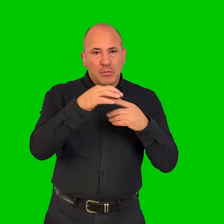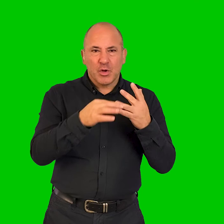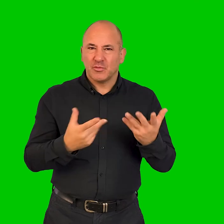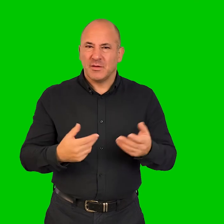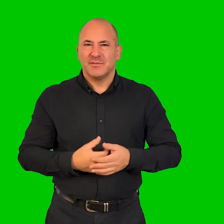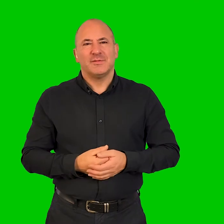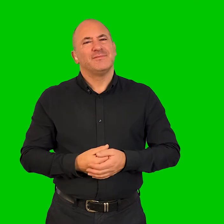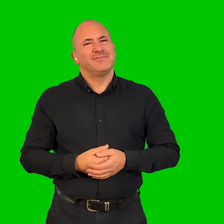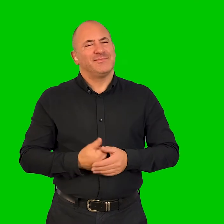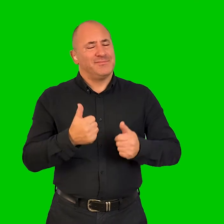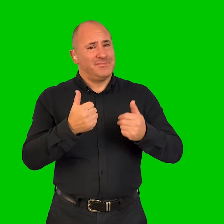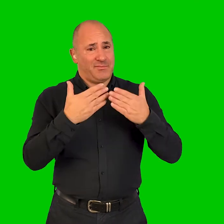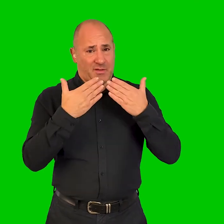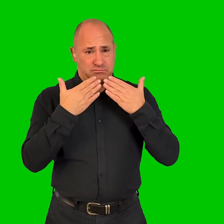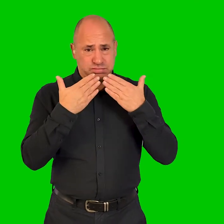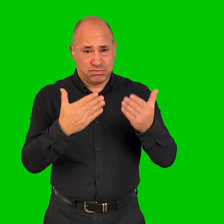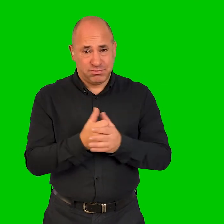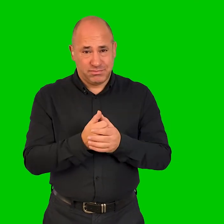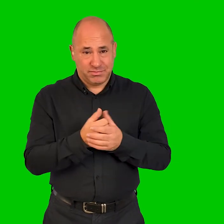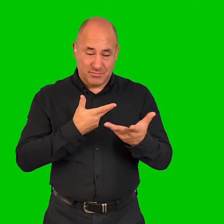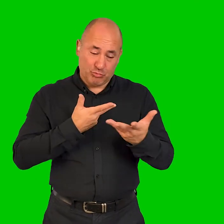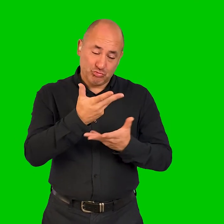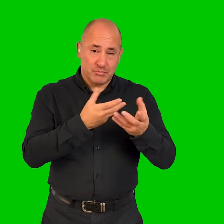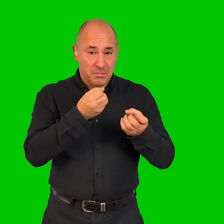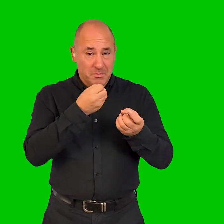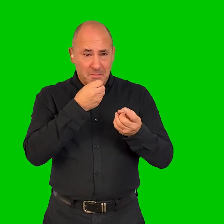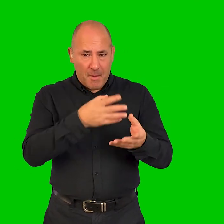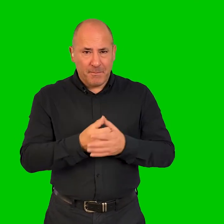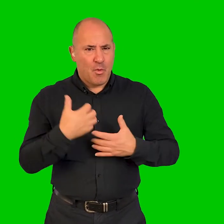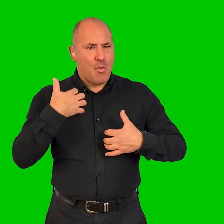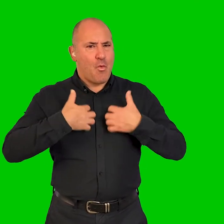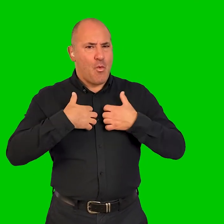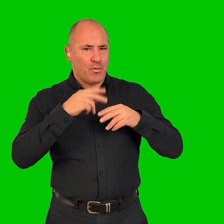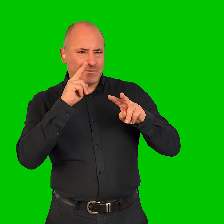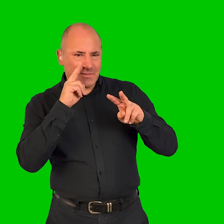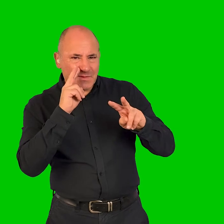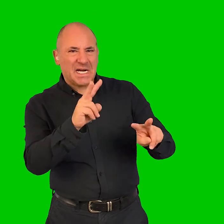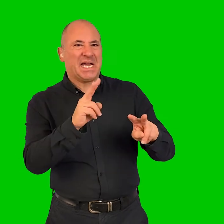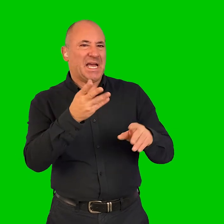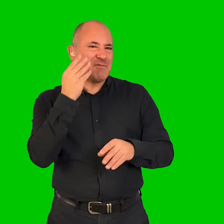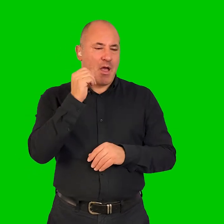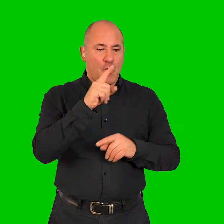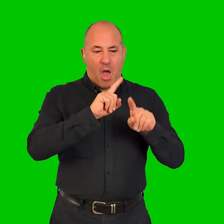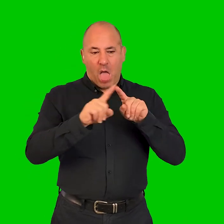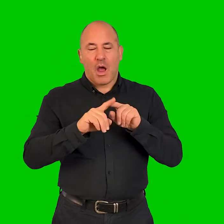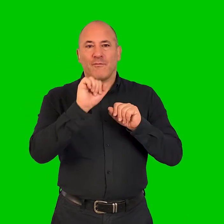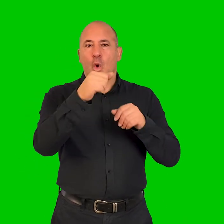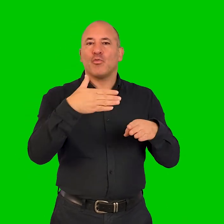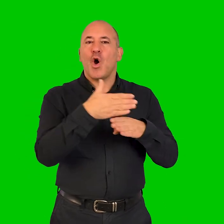Well, thanks very much, Barry, it's been really wonderful to speak to you and look forward to hearing and seeing